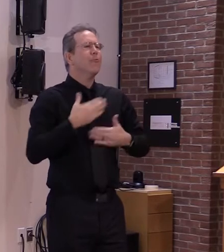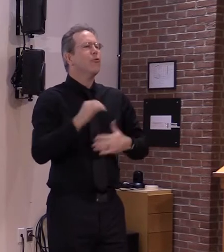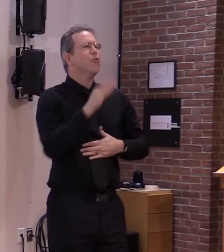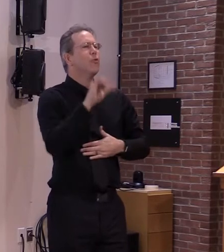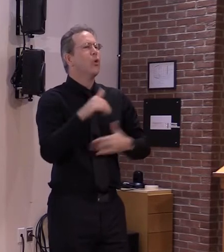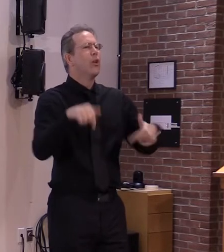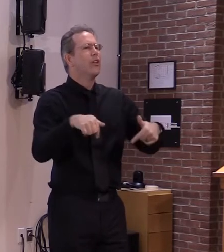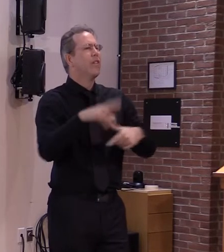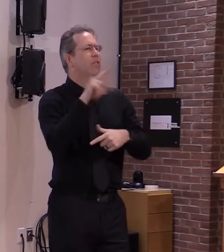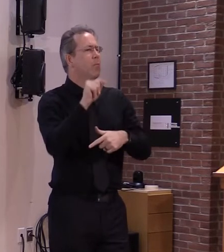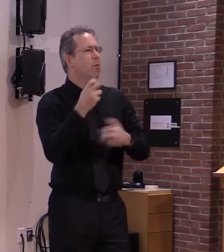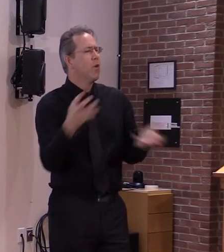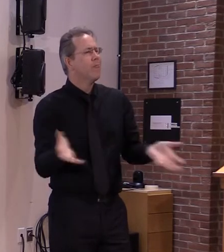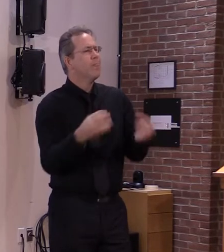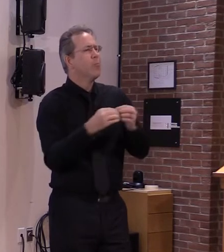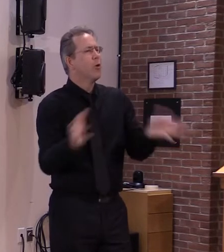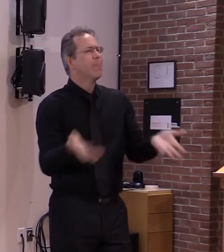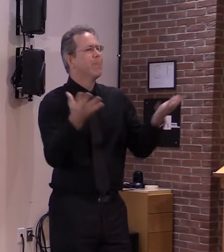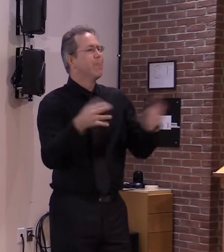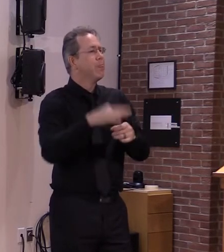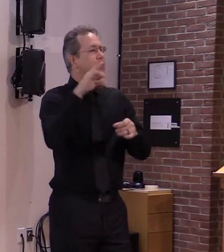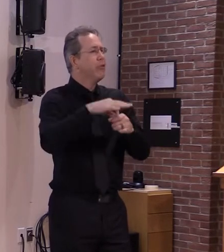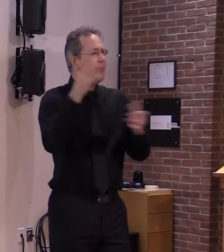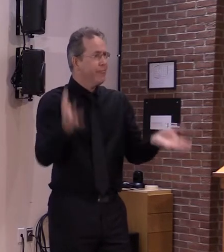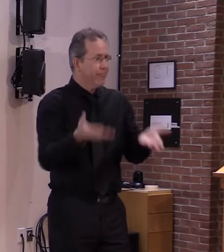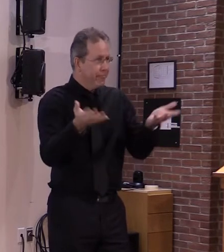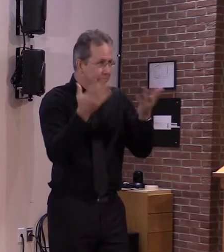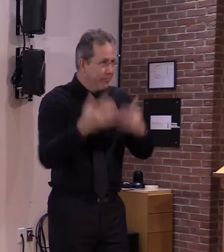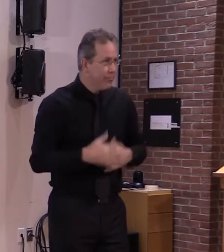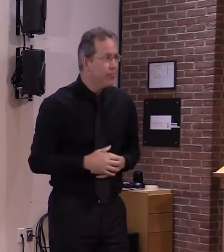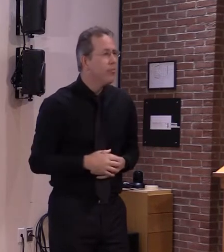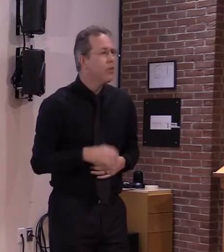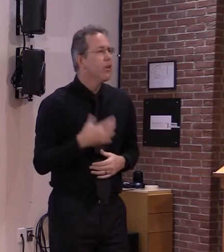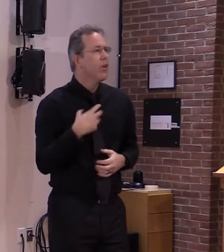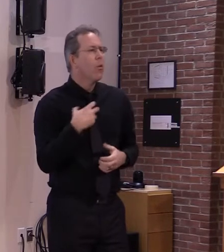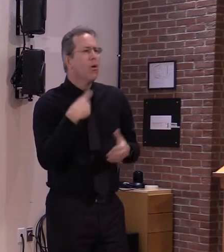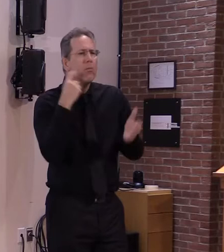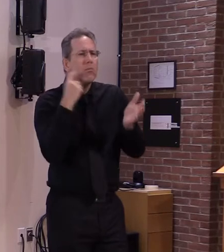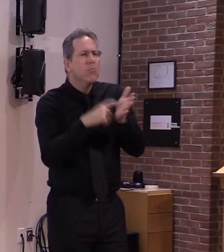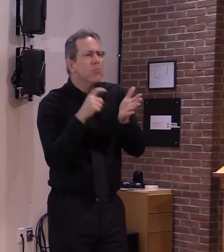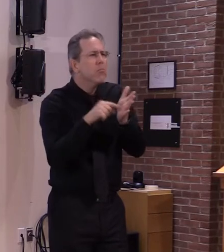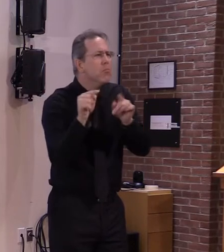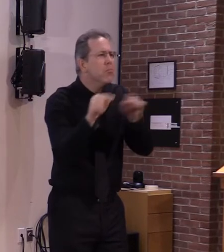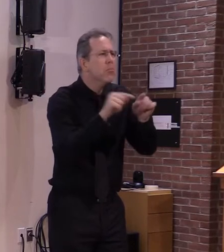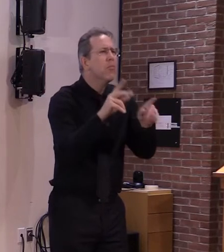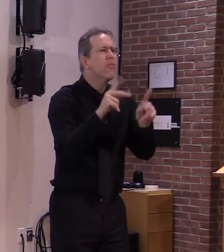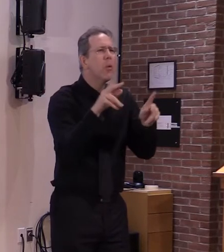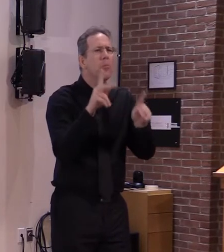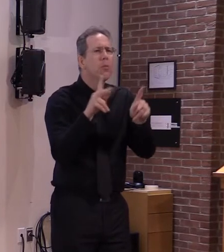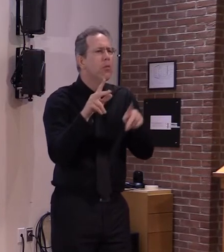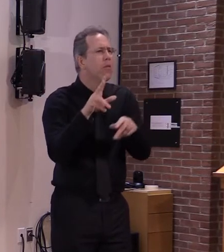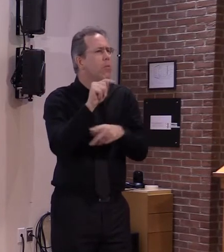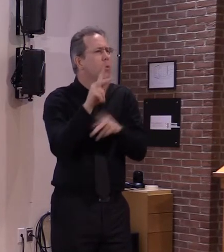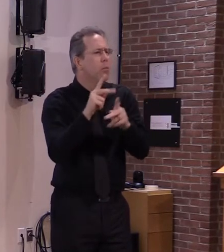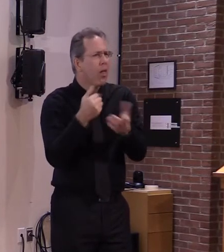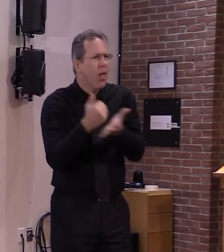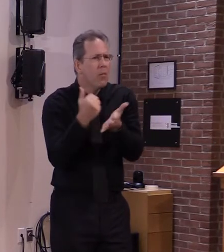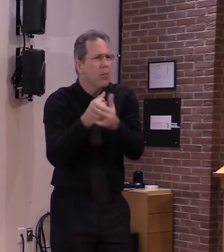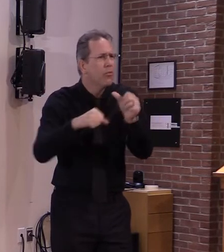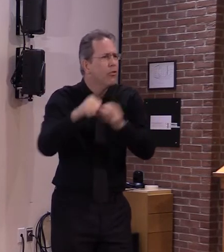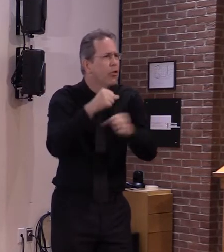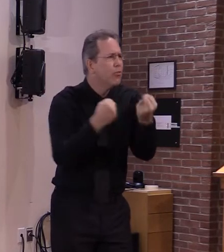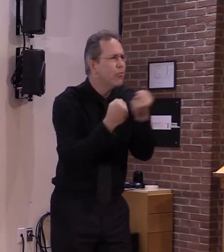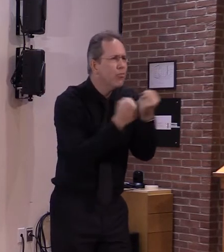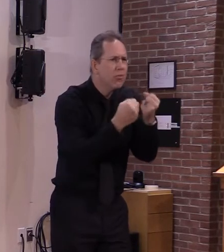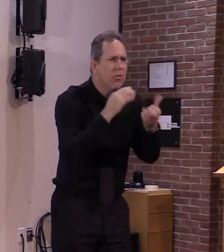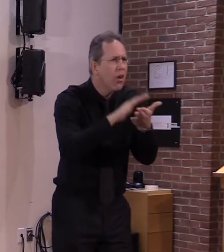also wanted to recognize Vermonters for what they've done to help others as they get through this their acts of kindness goodwill community